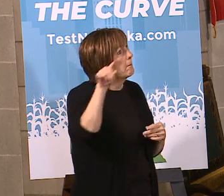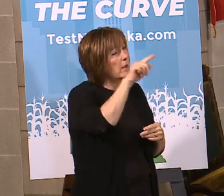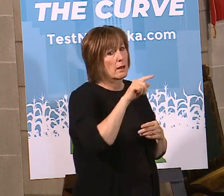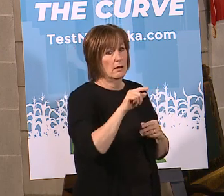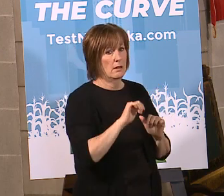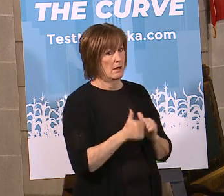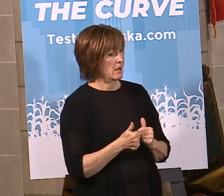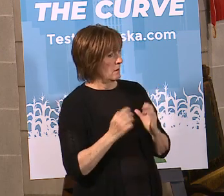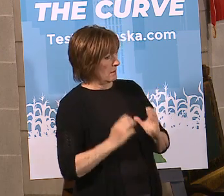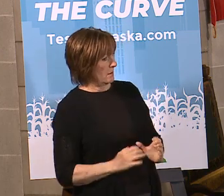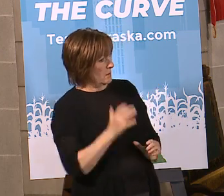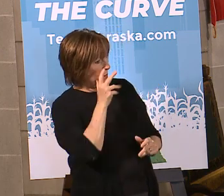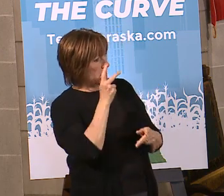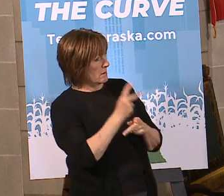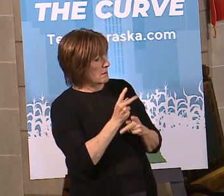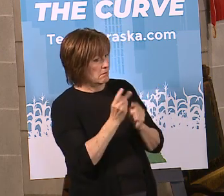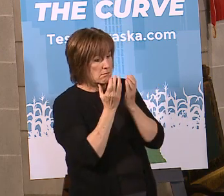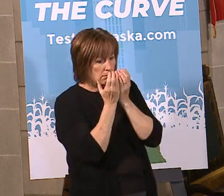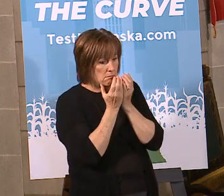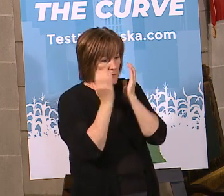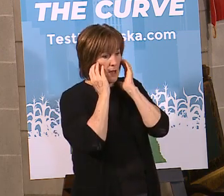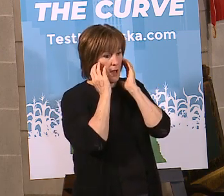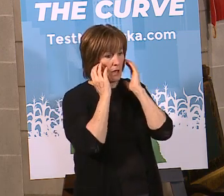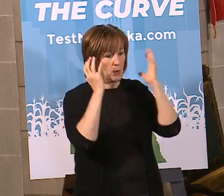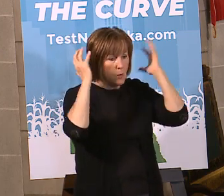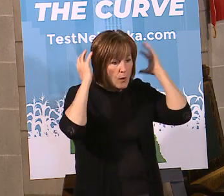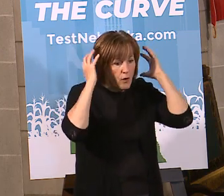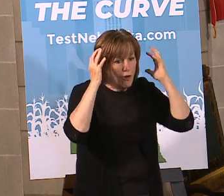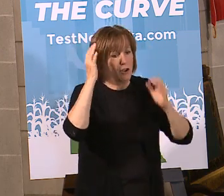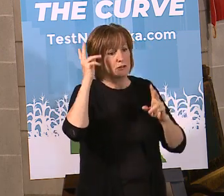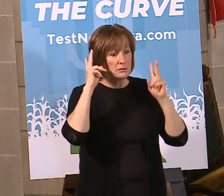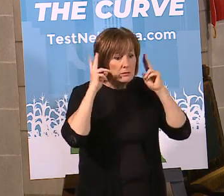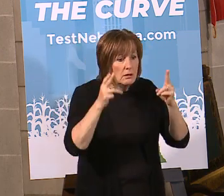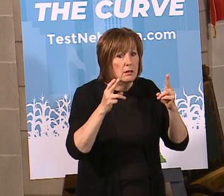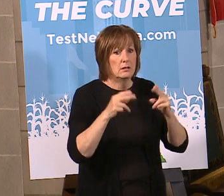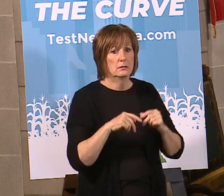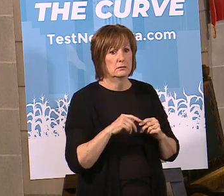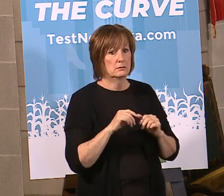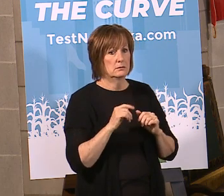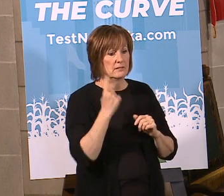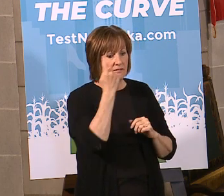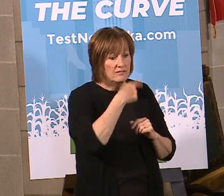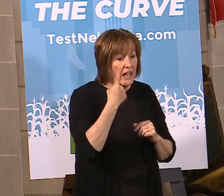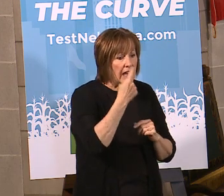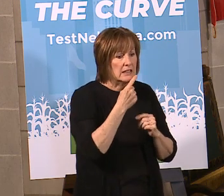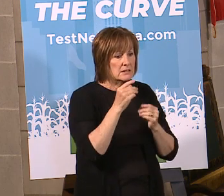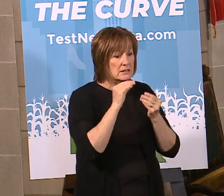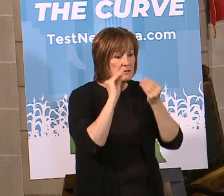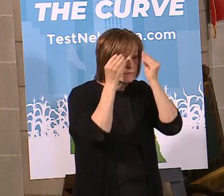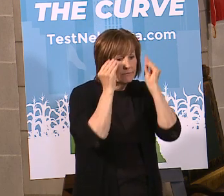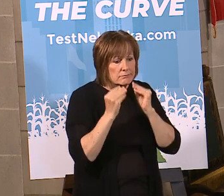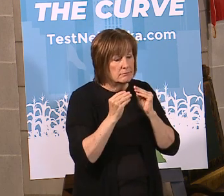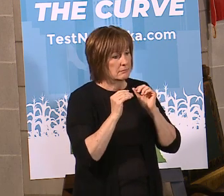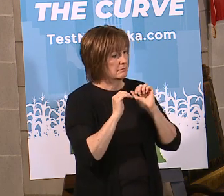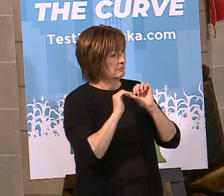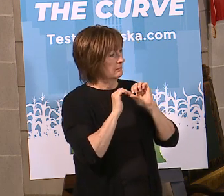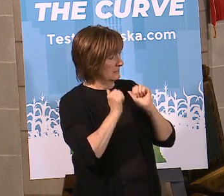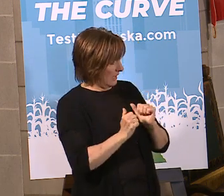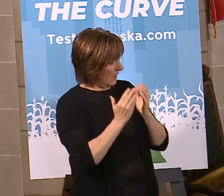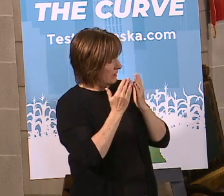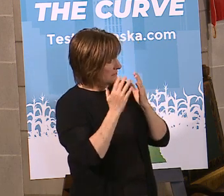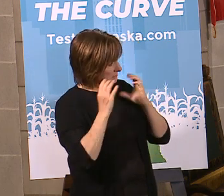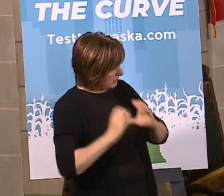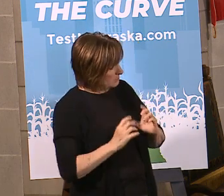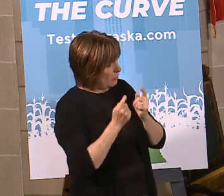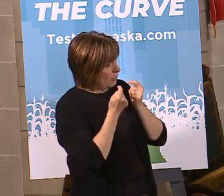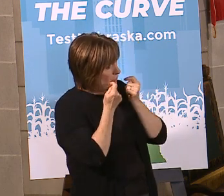how some customers are going to keep on a mask, whether they're getting their hair washed or some type of facial. Is there some way that customers can take off the